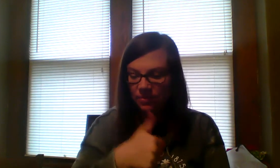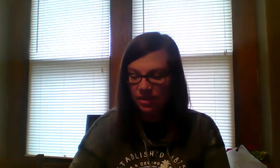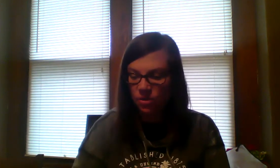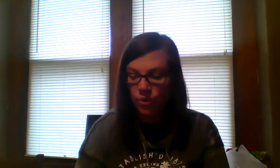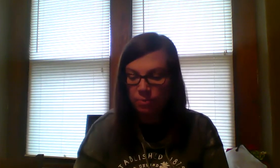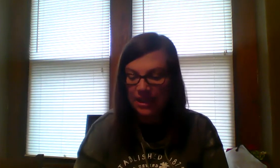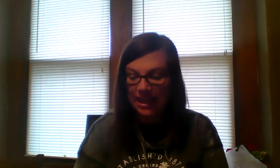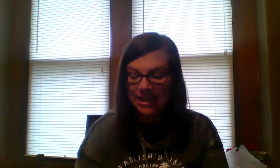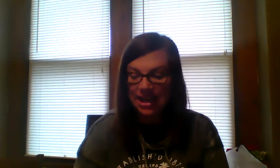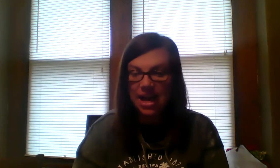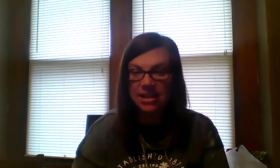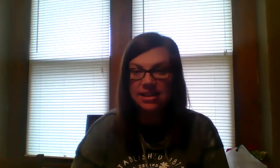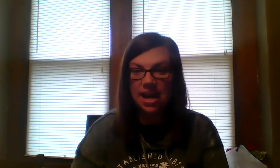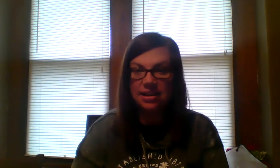Re-plan, undone.